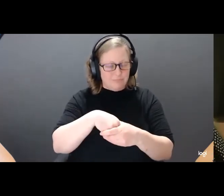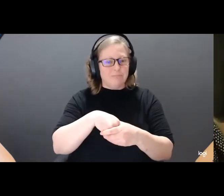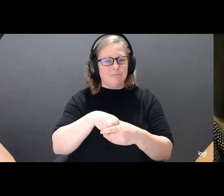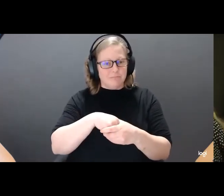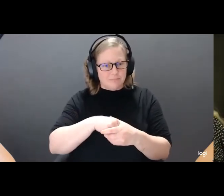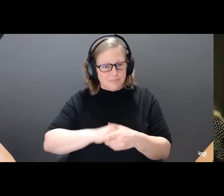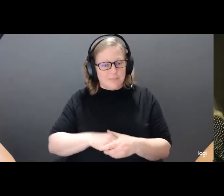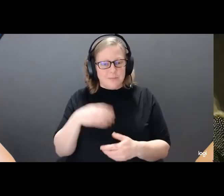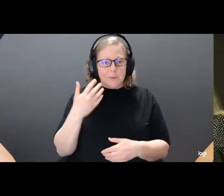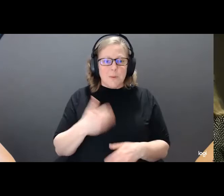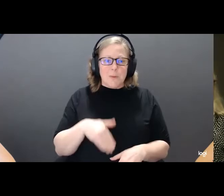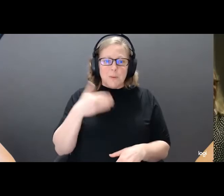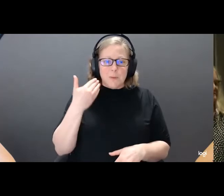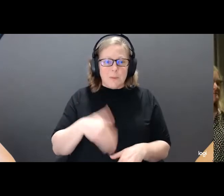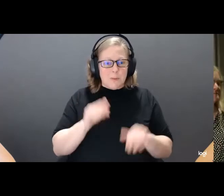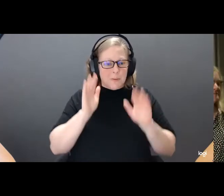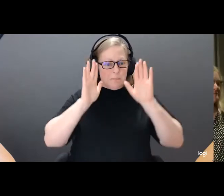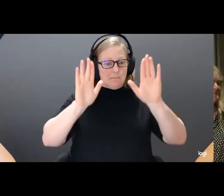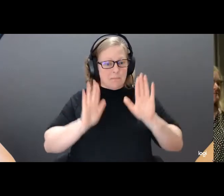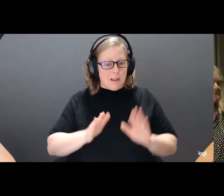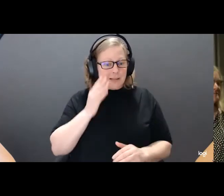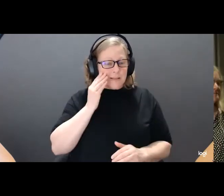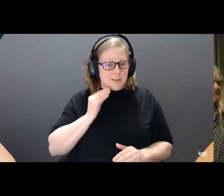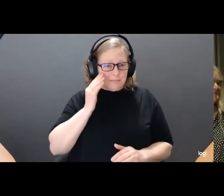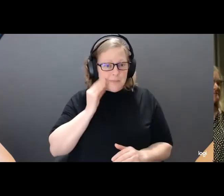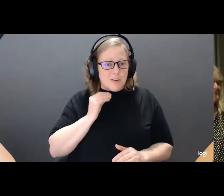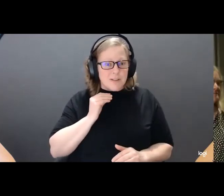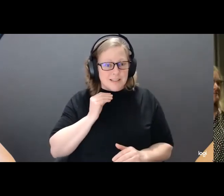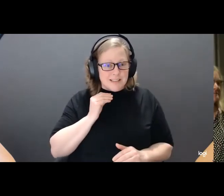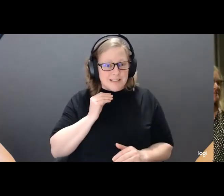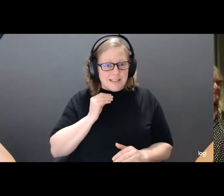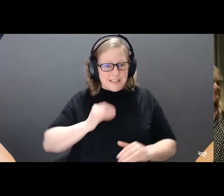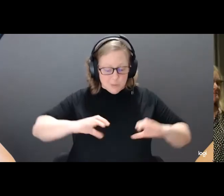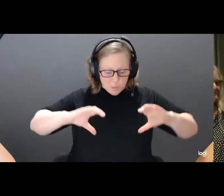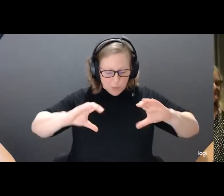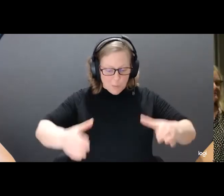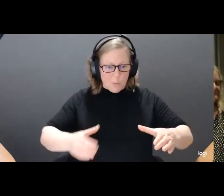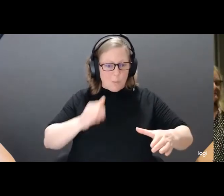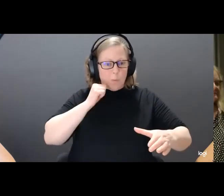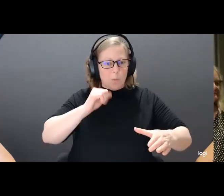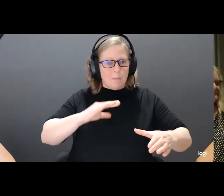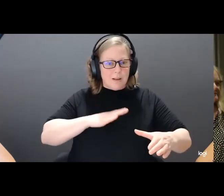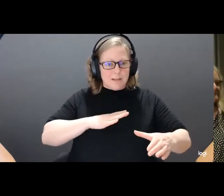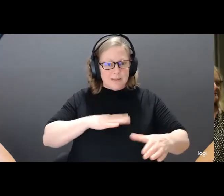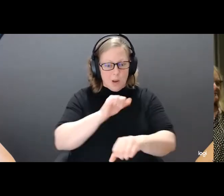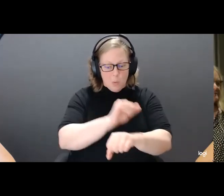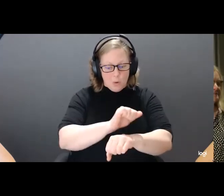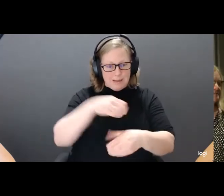amazing experience to be a collective of women working in a studio,